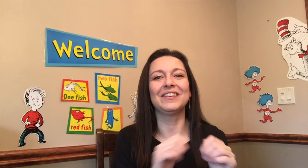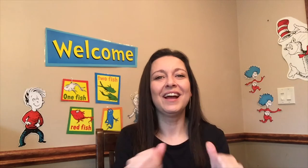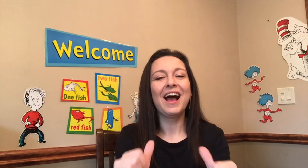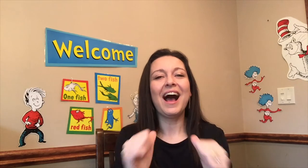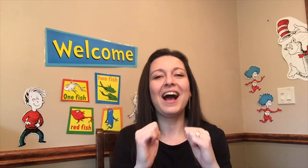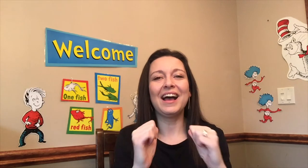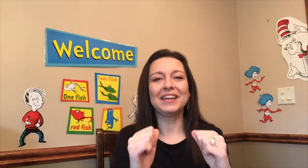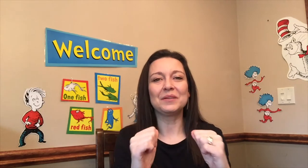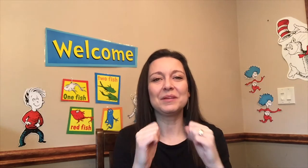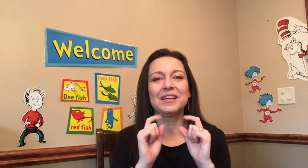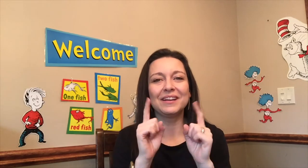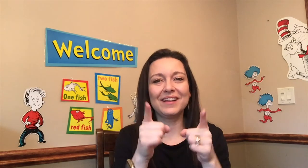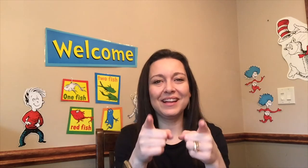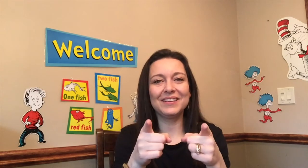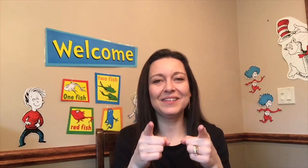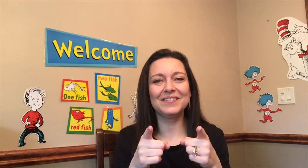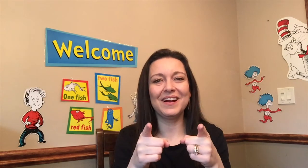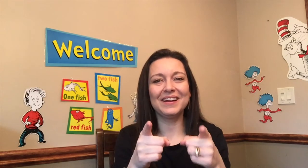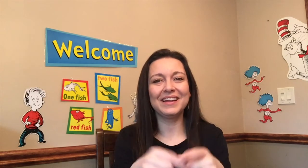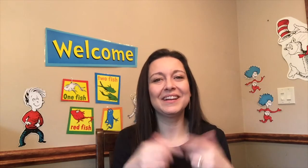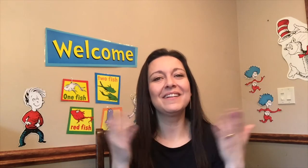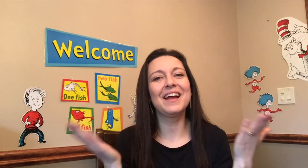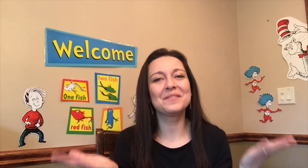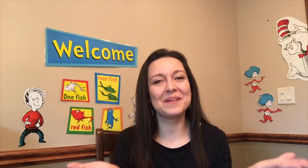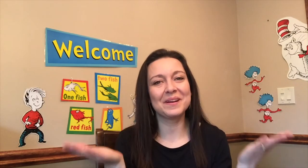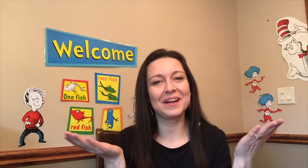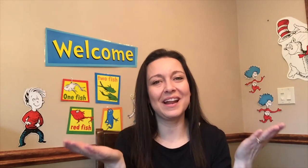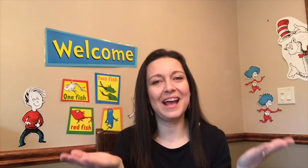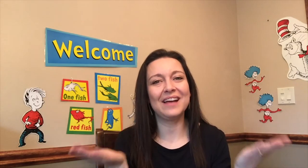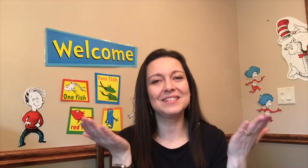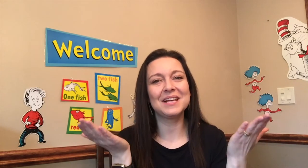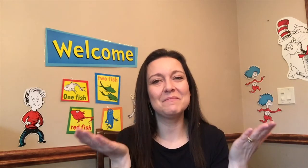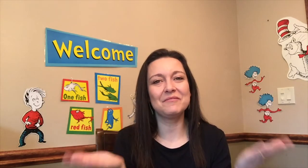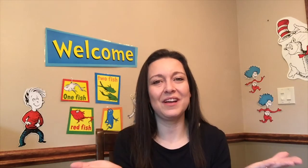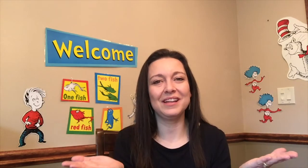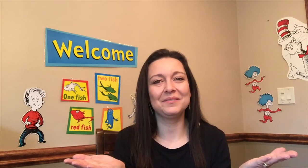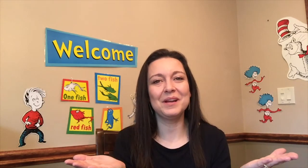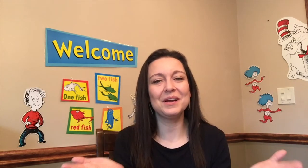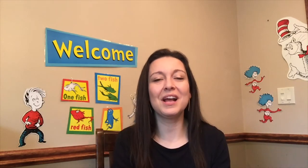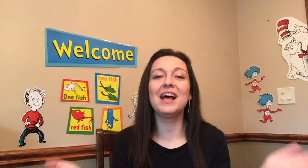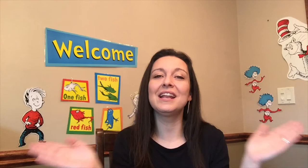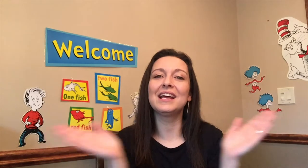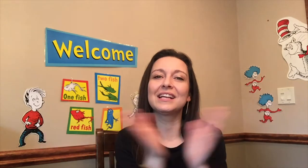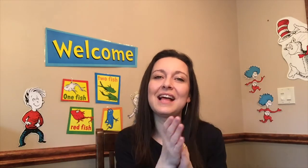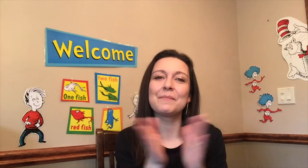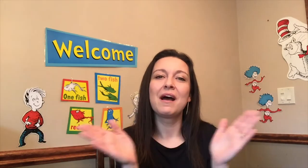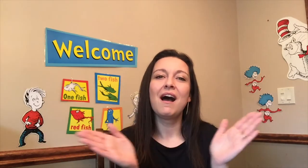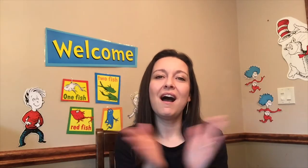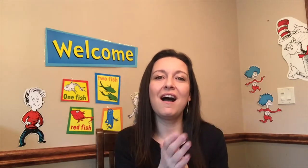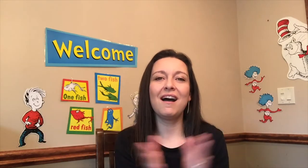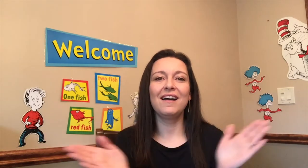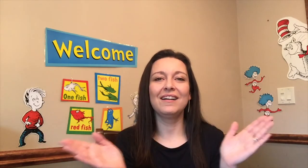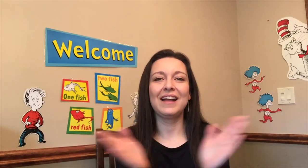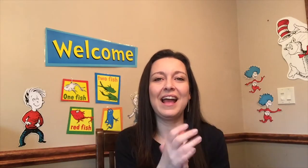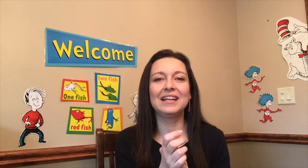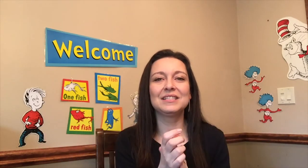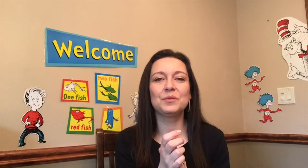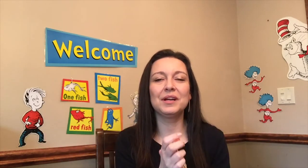I am here and you are here and we're gonna have some fun. We're gonna clap our hands. We're